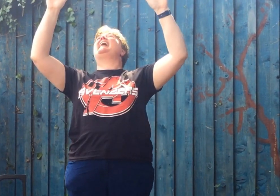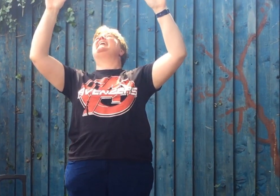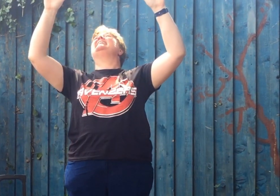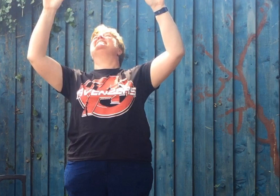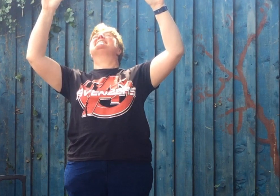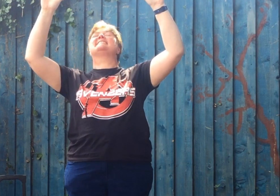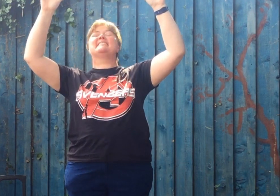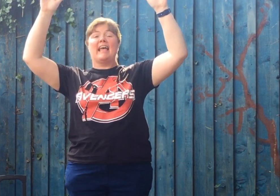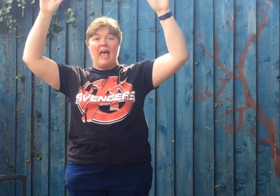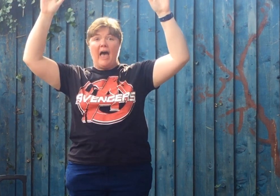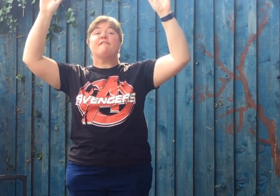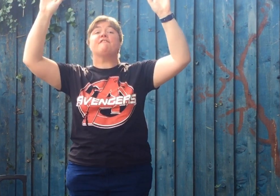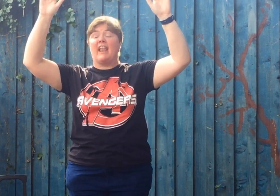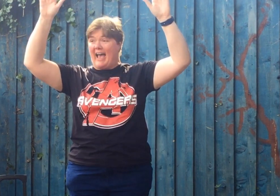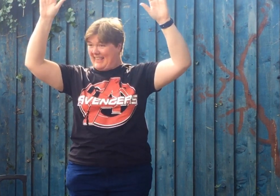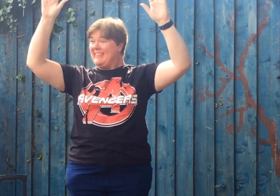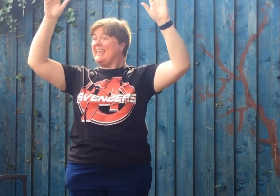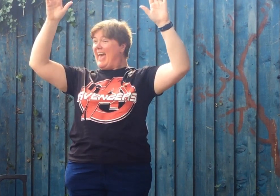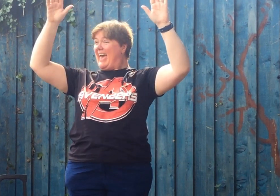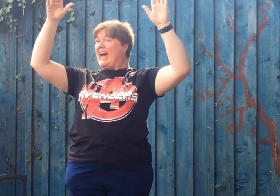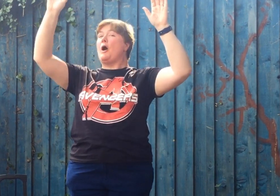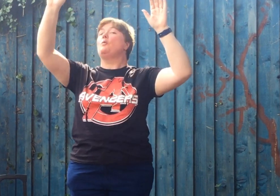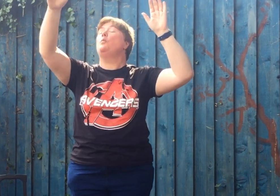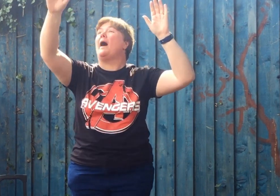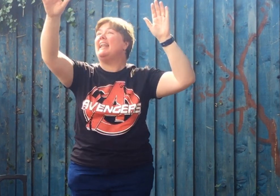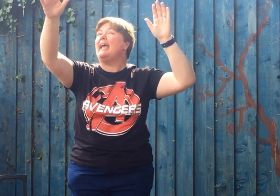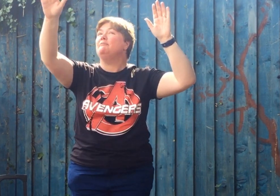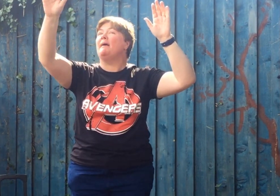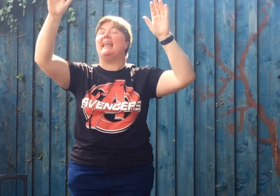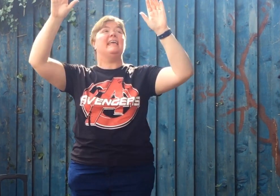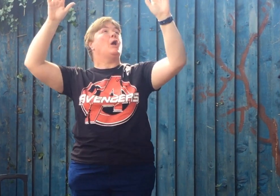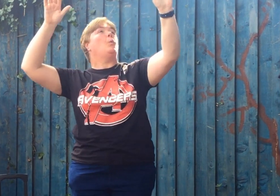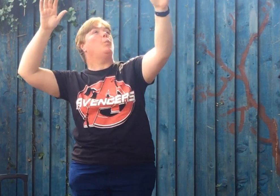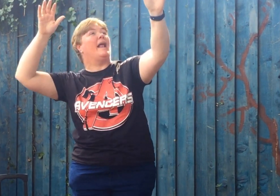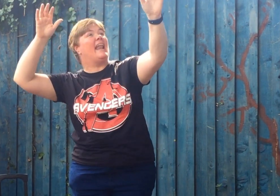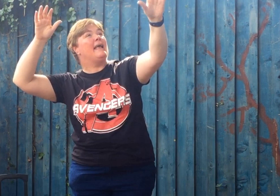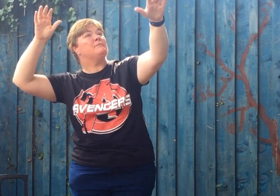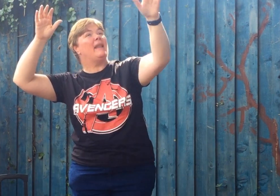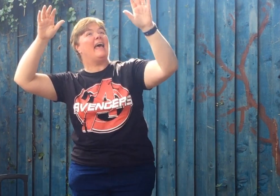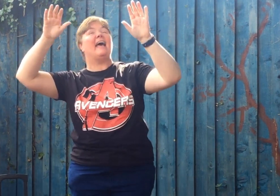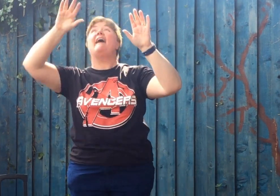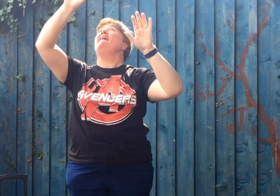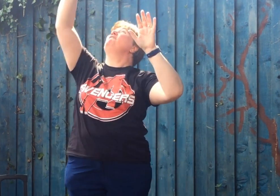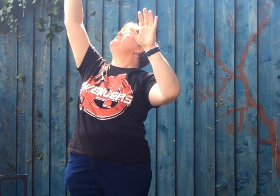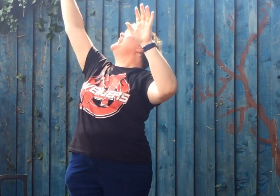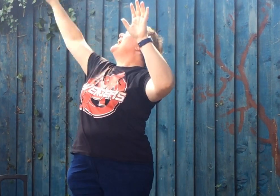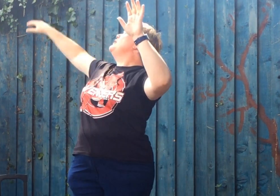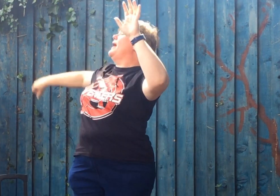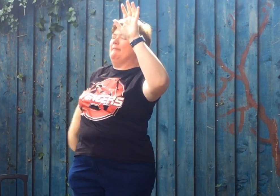Two little butterflies flying through the air. One named Billy, one named Blair. Fly away